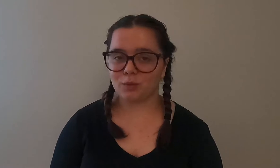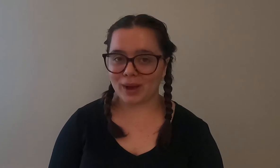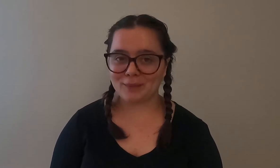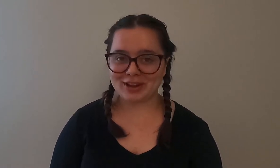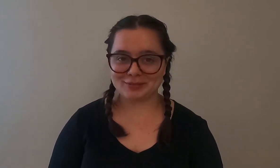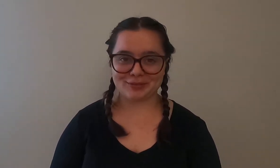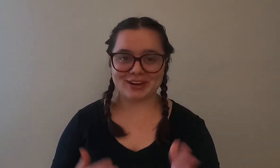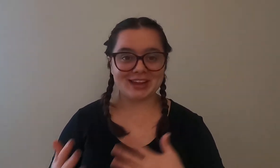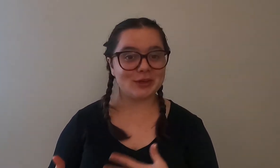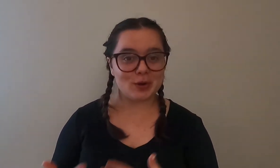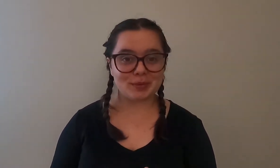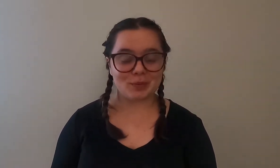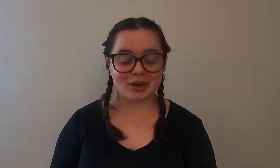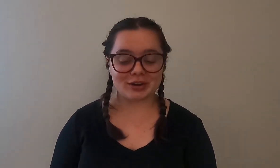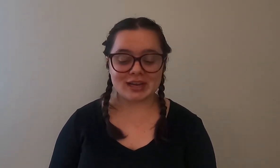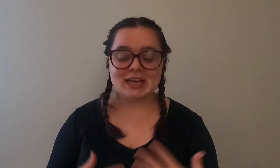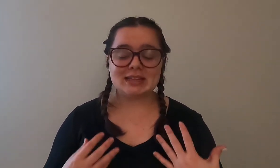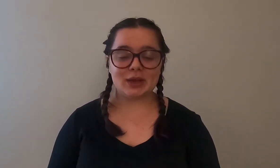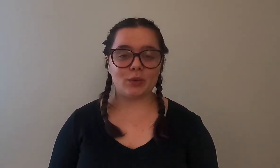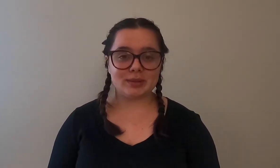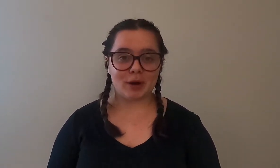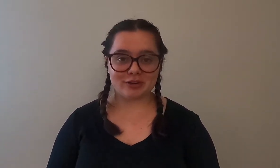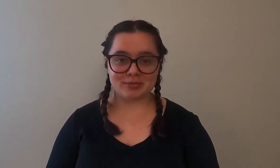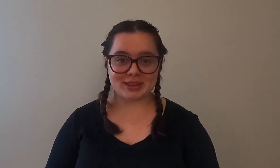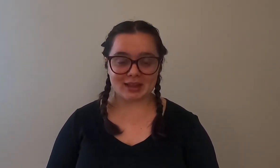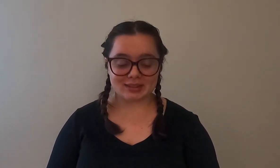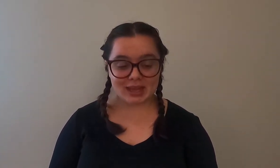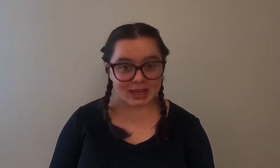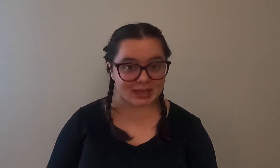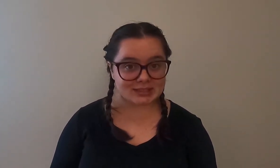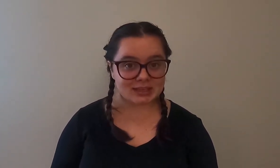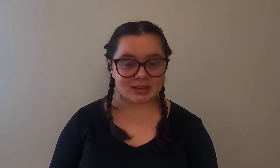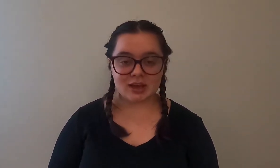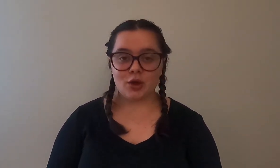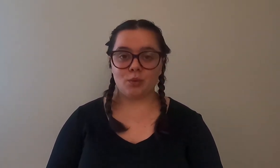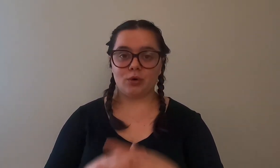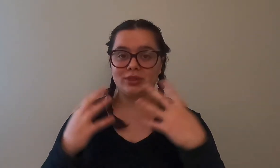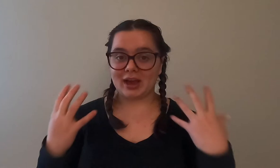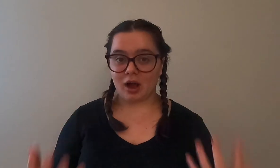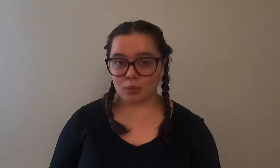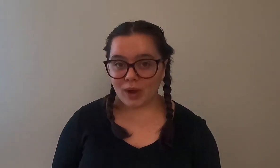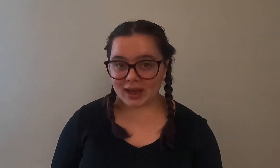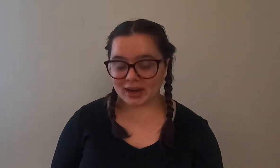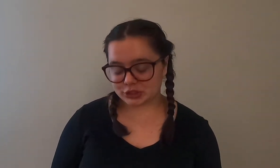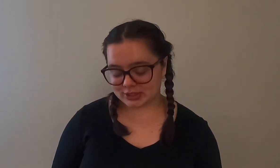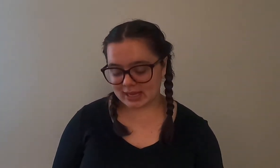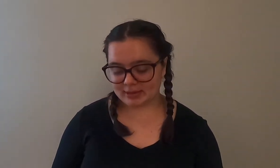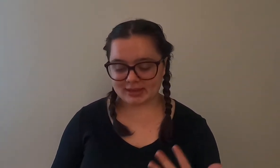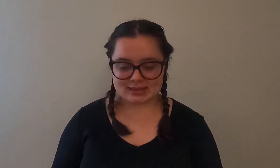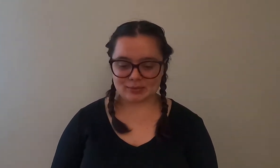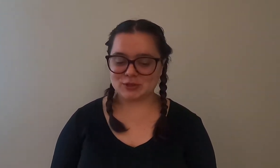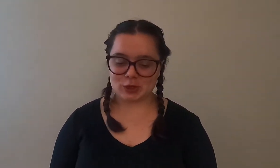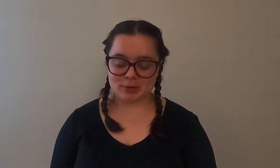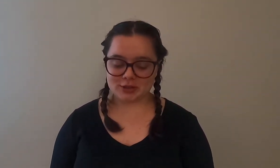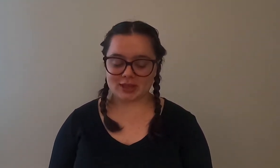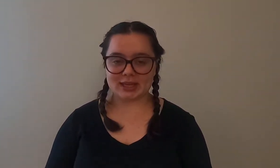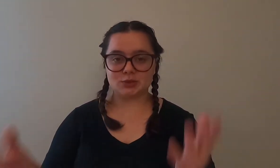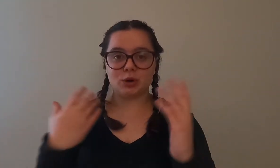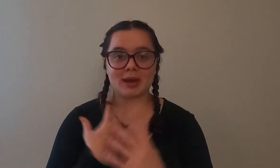wet while we were in the open water the only part of me that leaked or that got wet I should say because that was the only part that leaked wore my